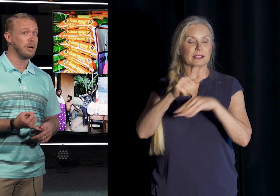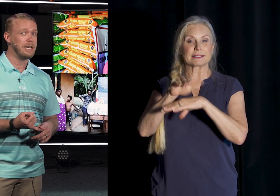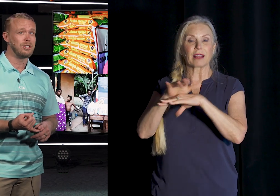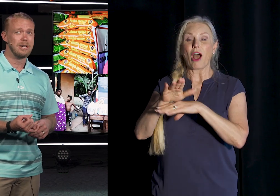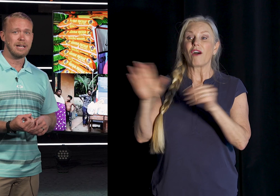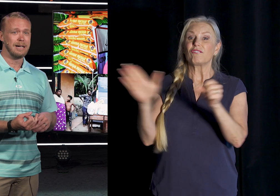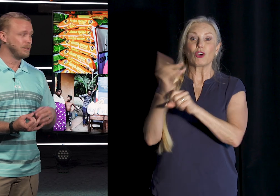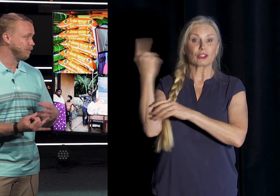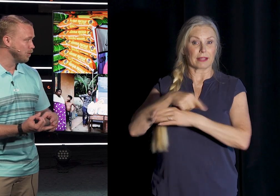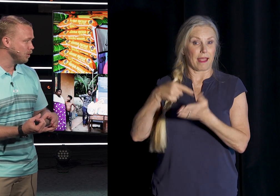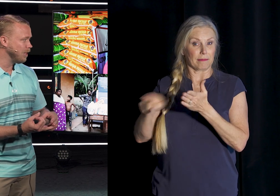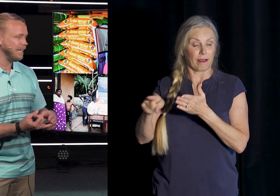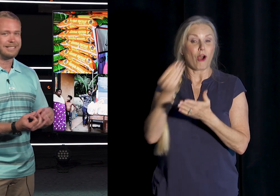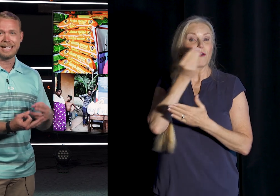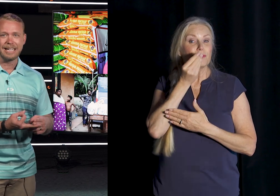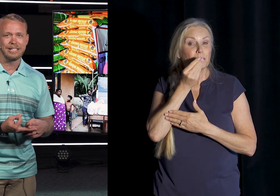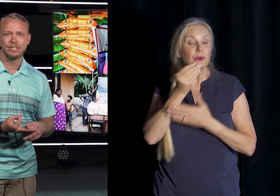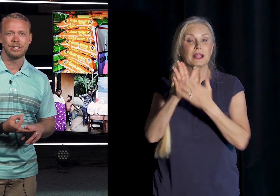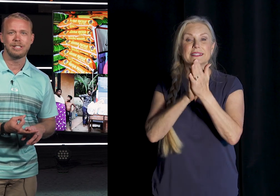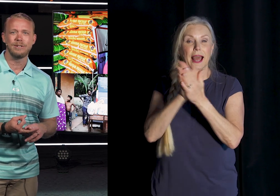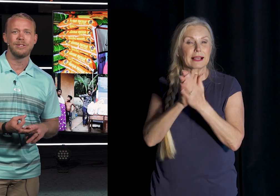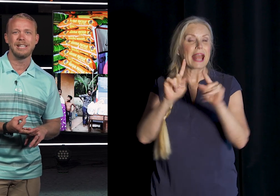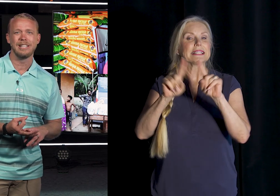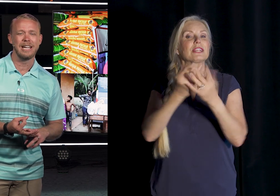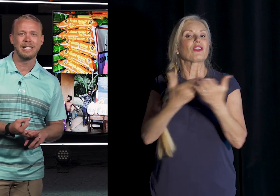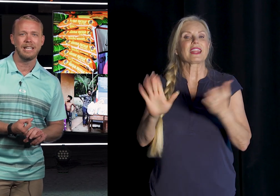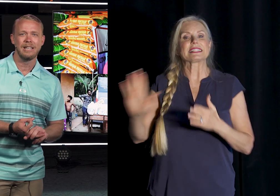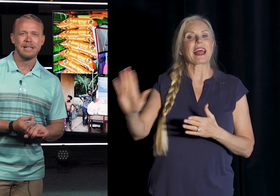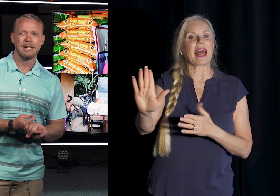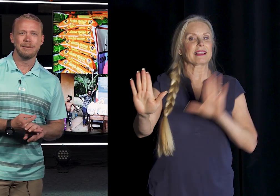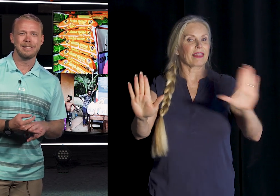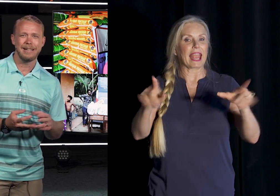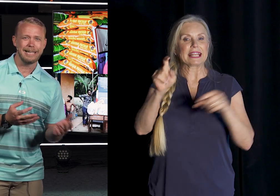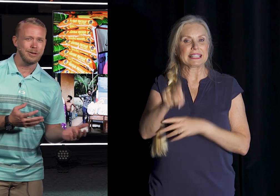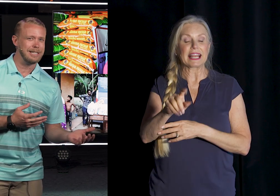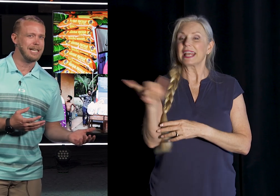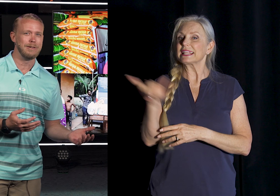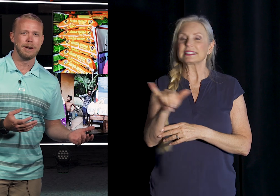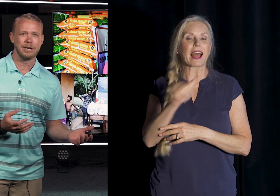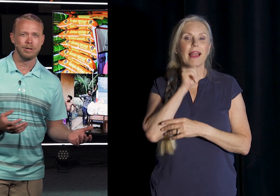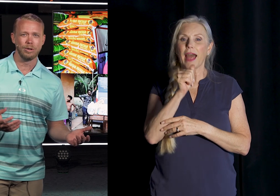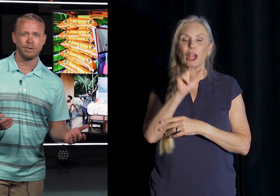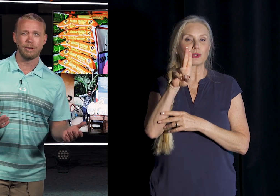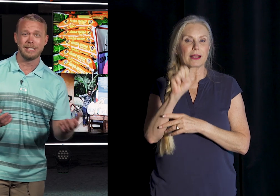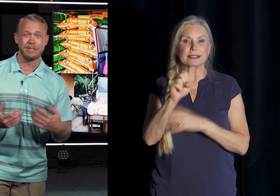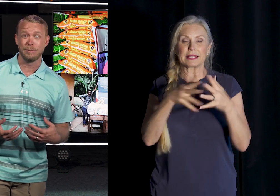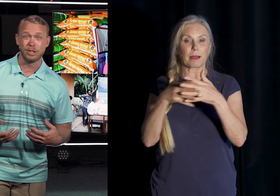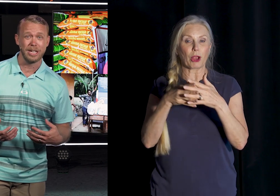wage, some food, sanitizer, just different things that they need. It's not like the United States of America where we receive stimulus checks.